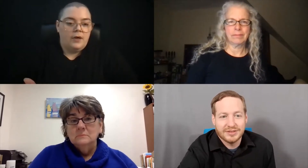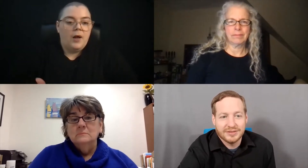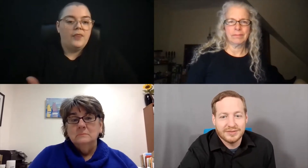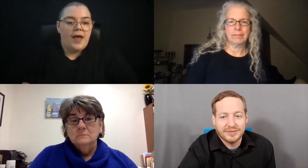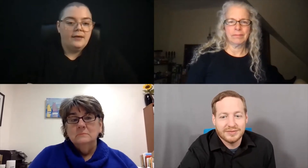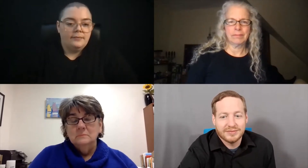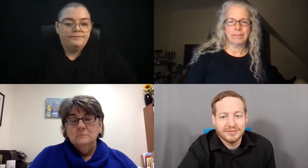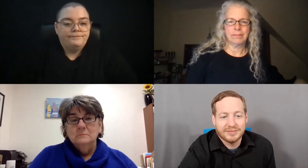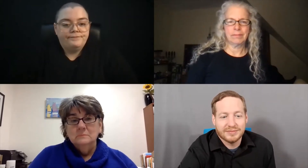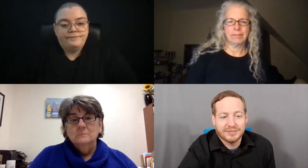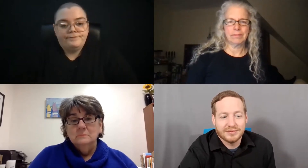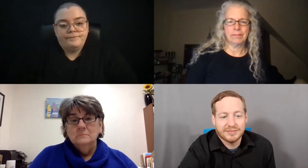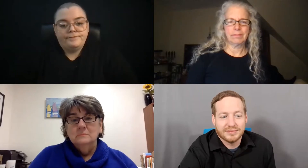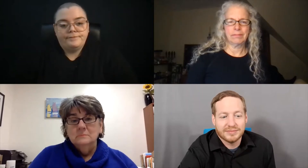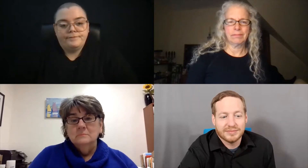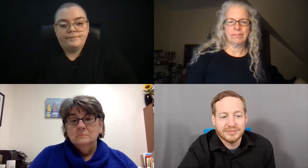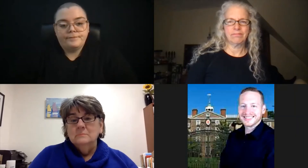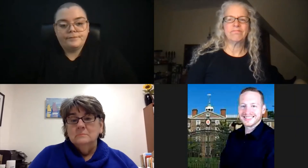about that.